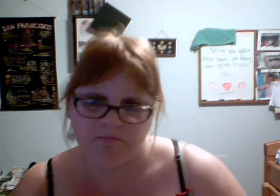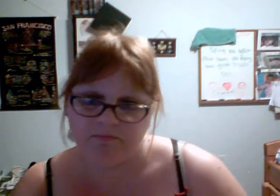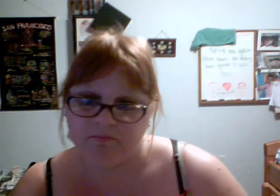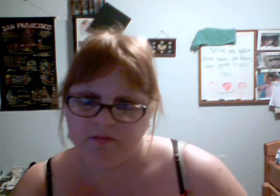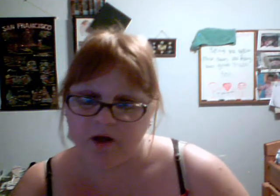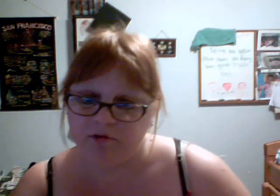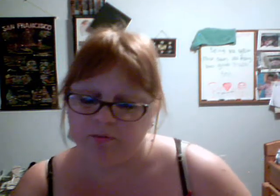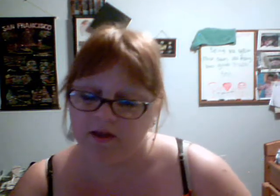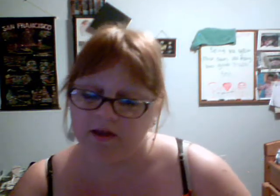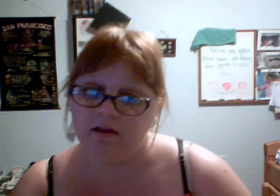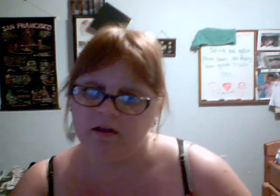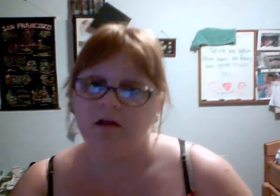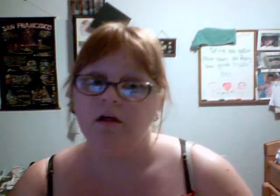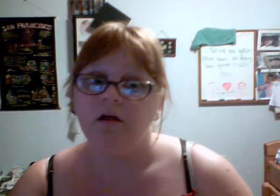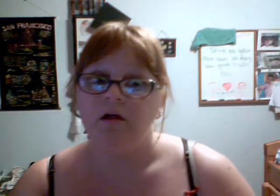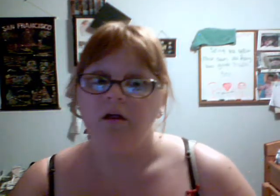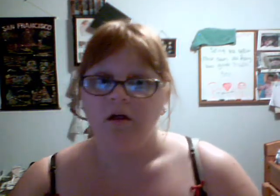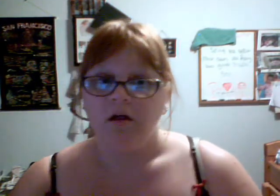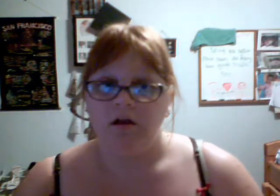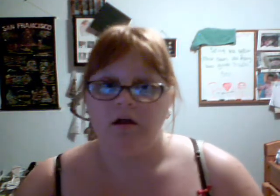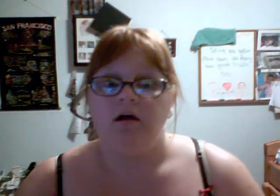how she was getting along. Um,